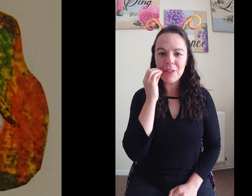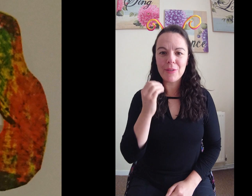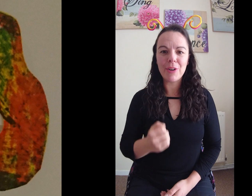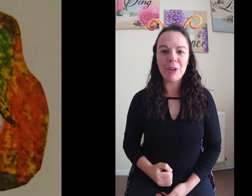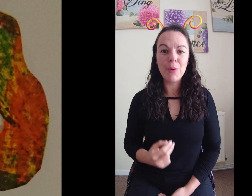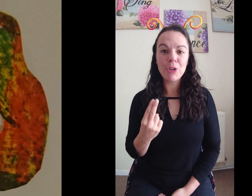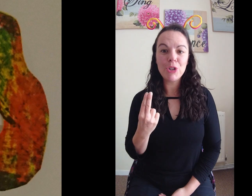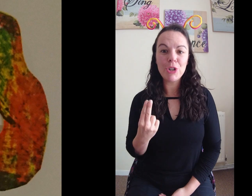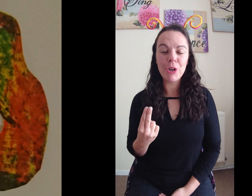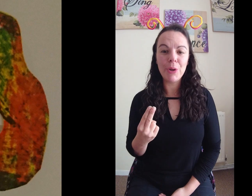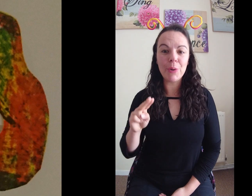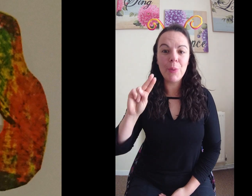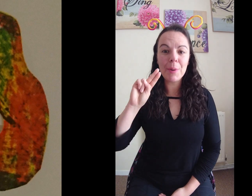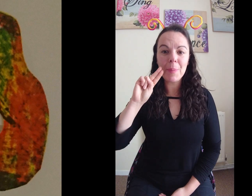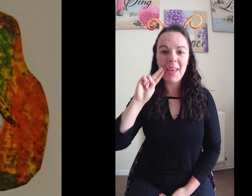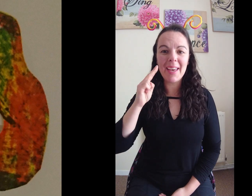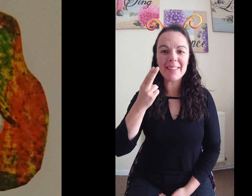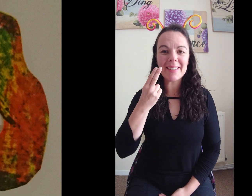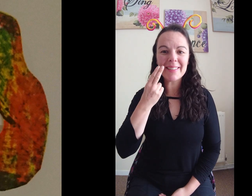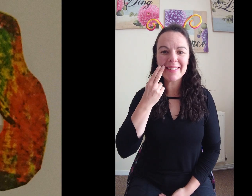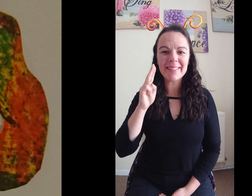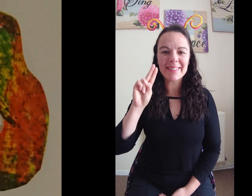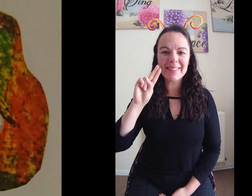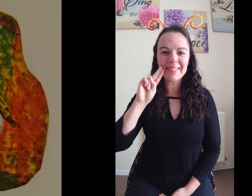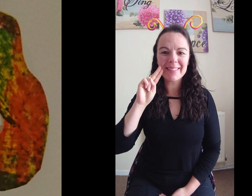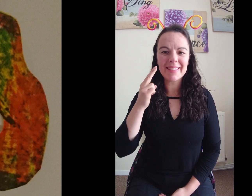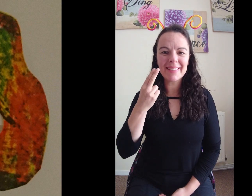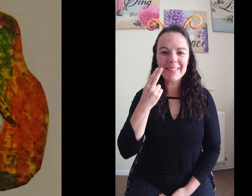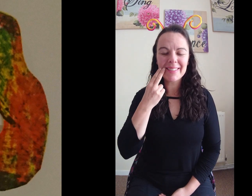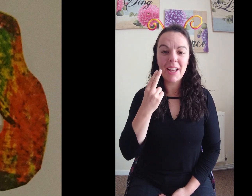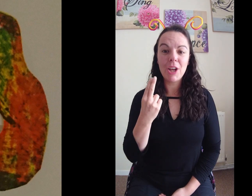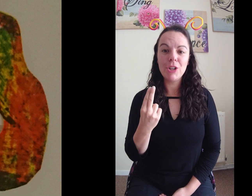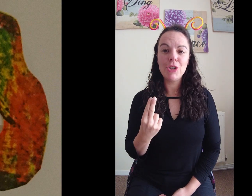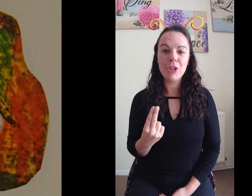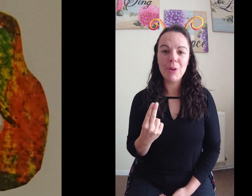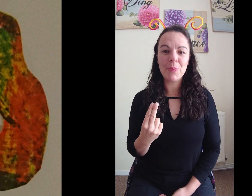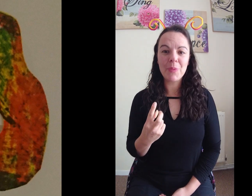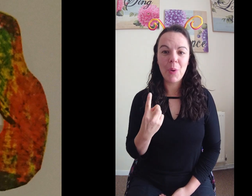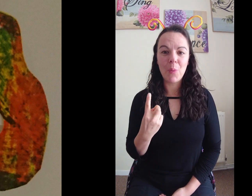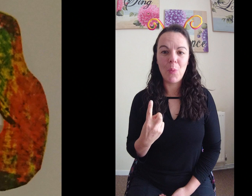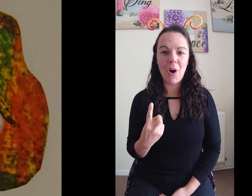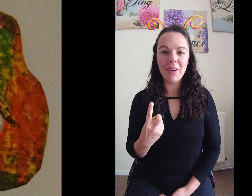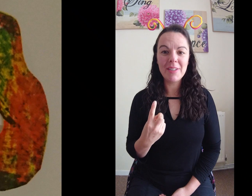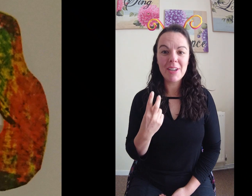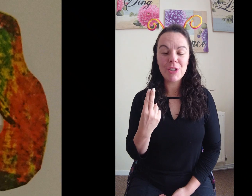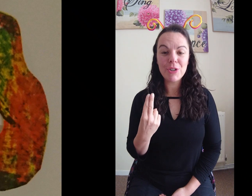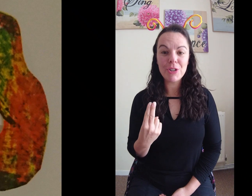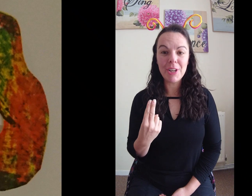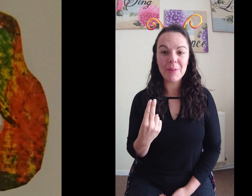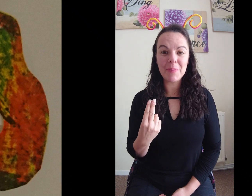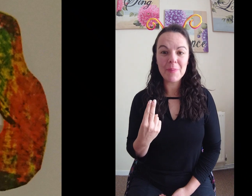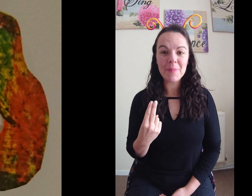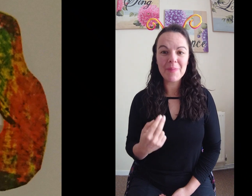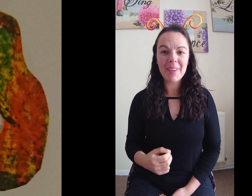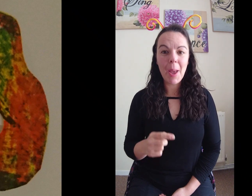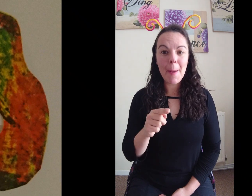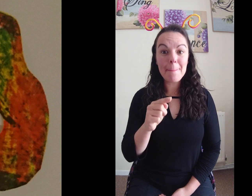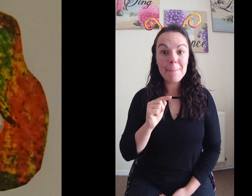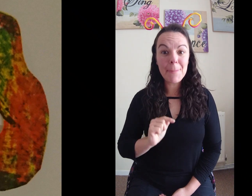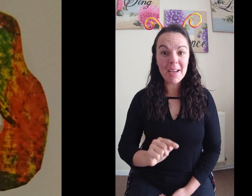ate through two pears. Two! One! Two!